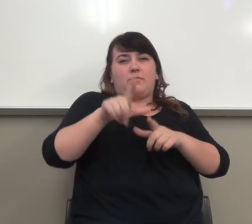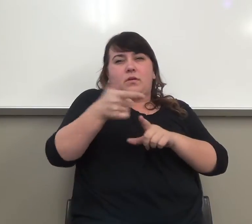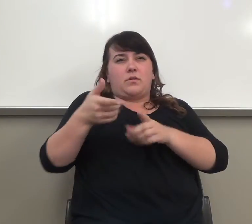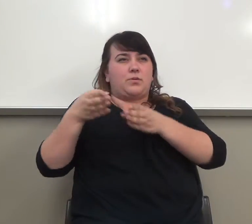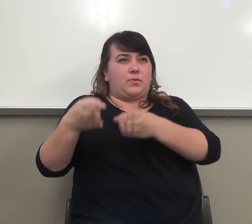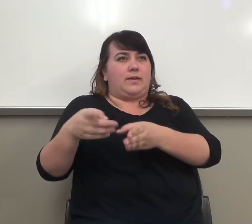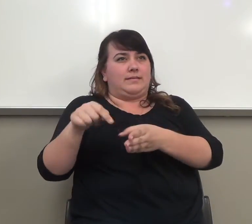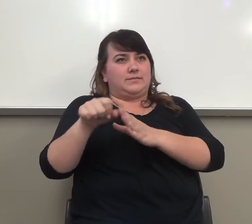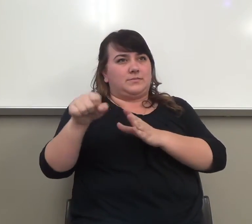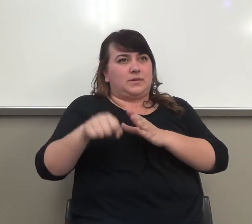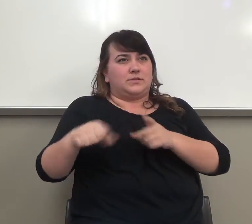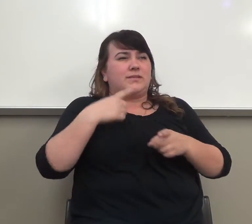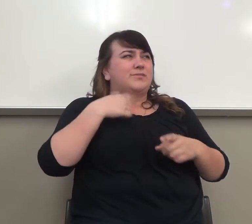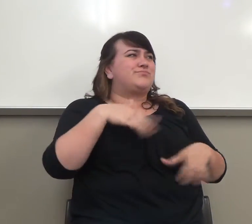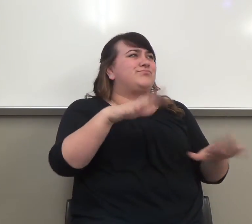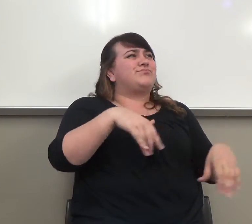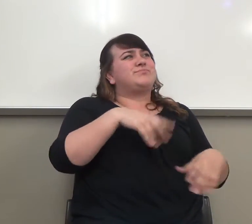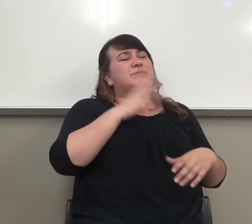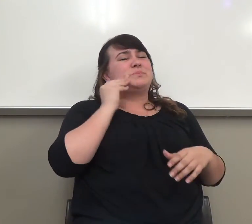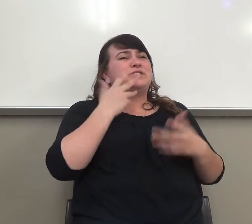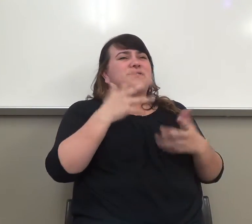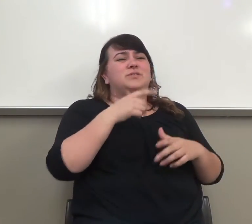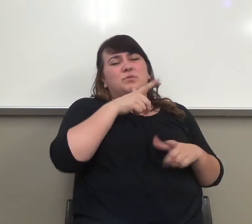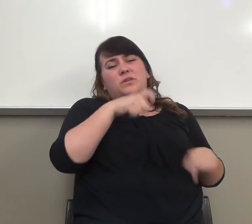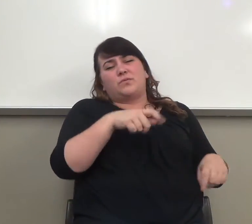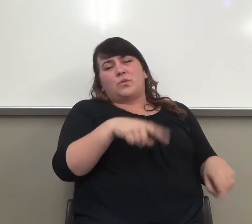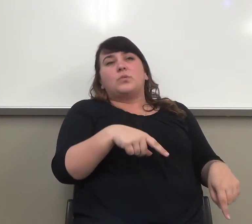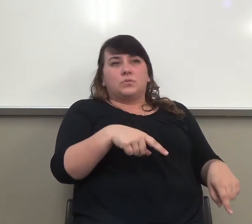So don't just say, oh, I've already done that. don't have to go. Okay.